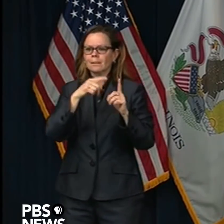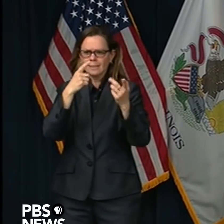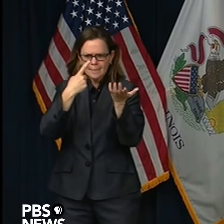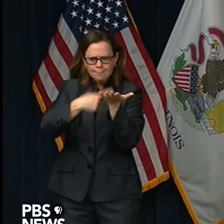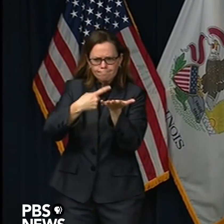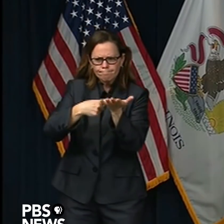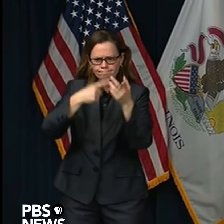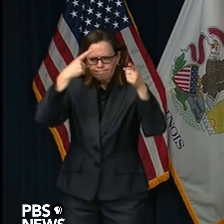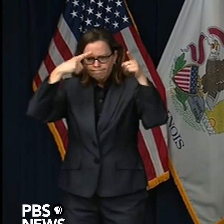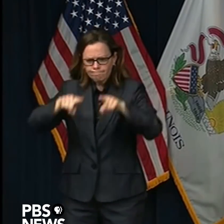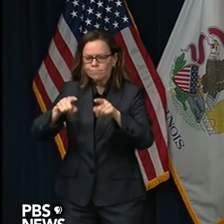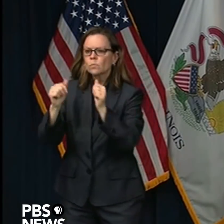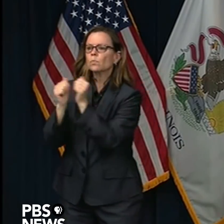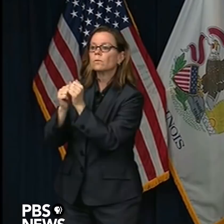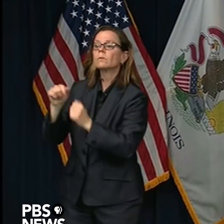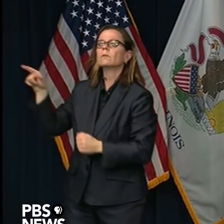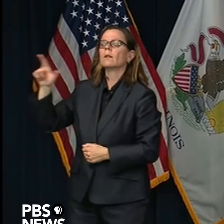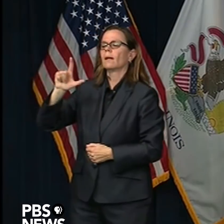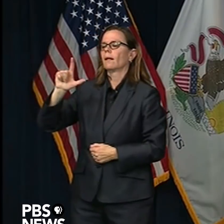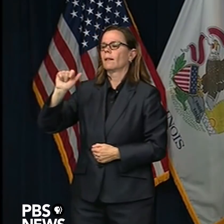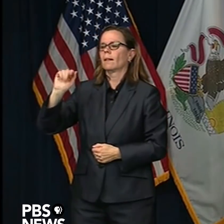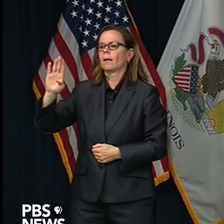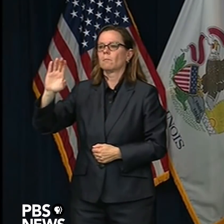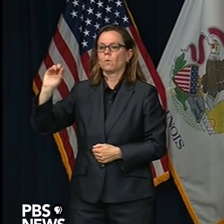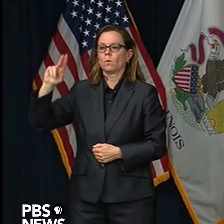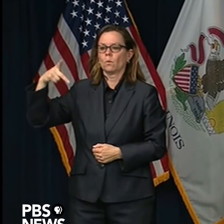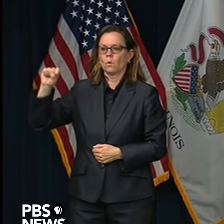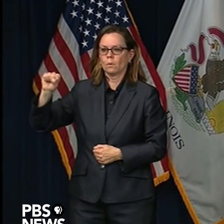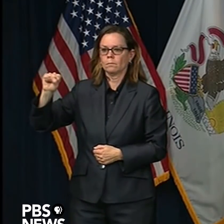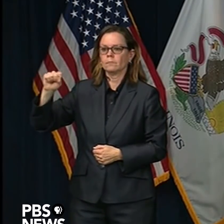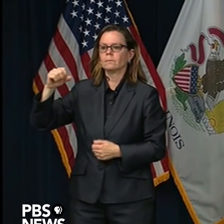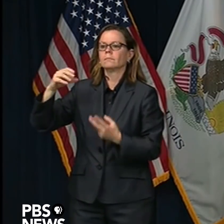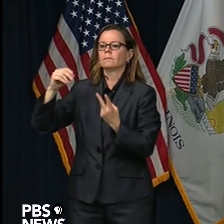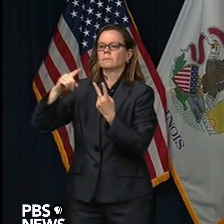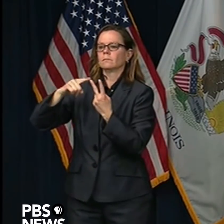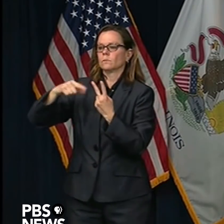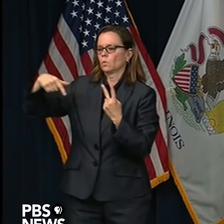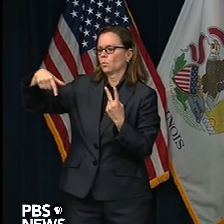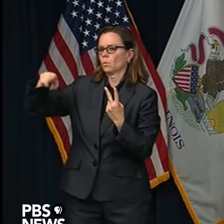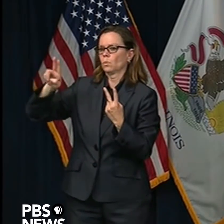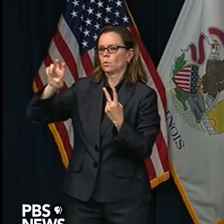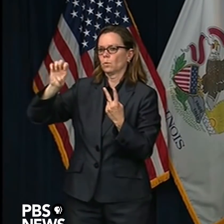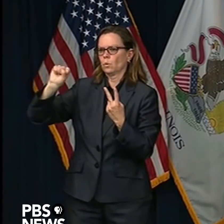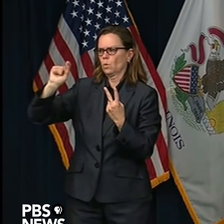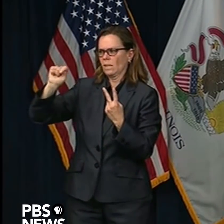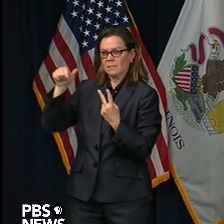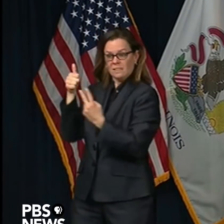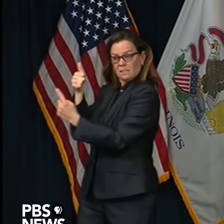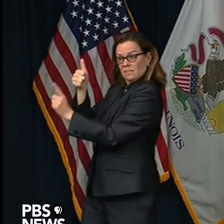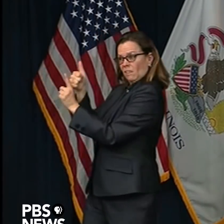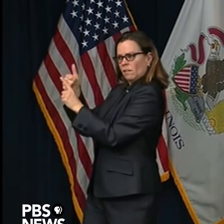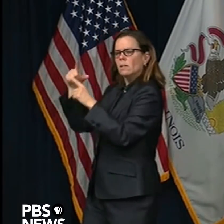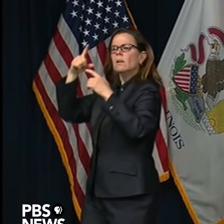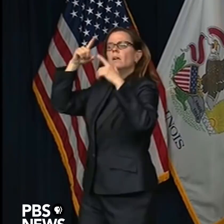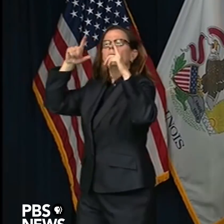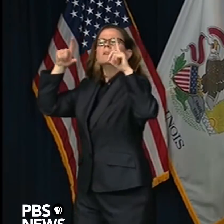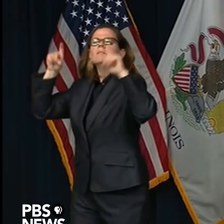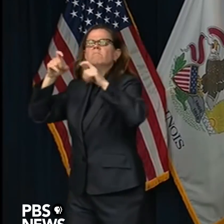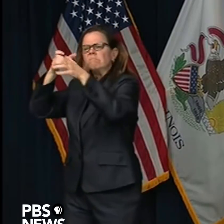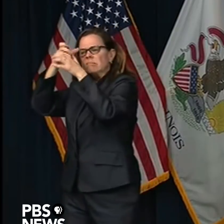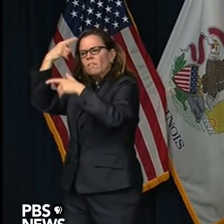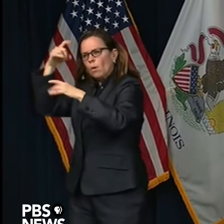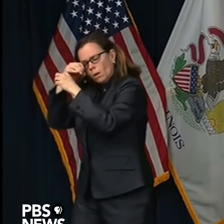two of the largest laboratories in the nation, to do the actual evaluation of the test. Yes, the